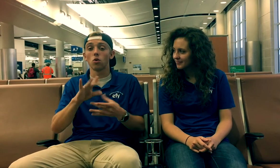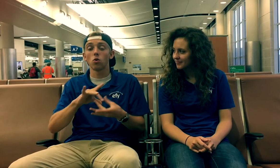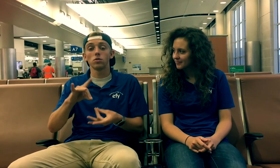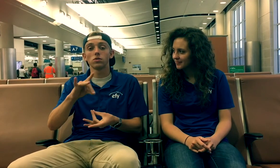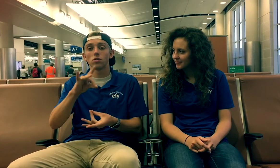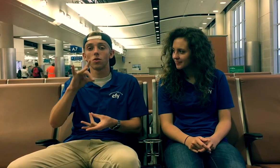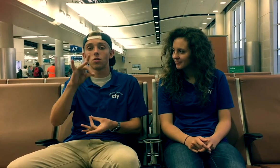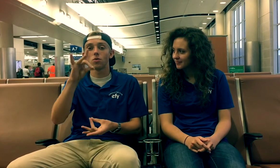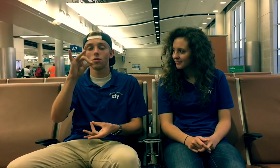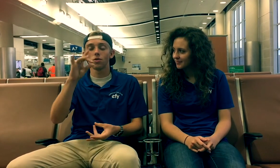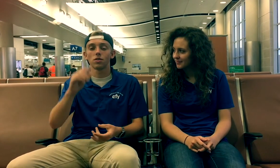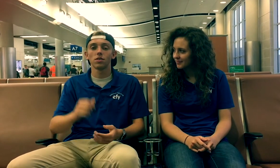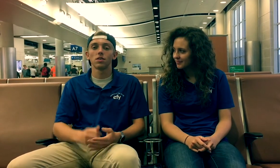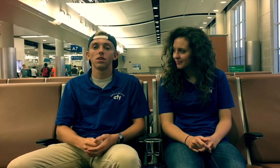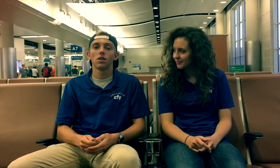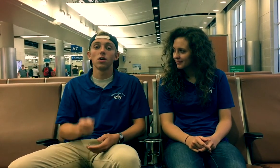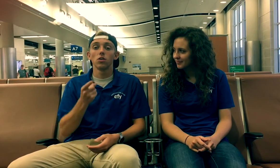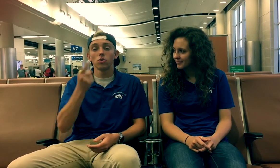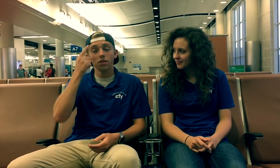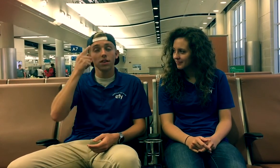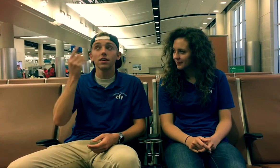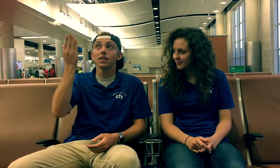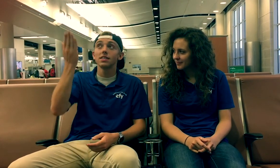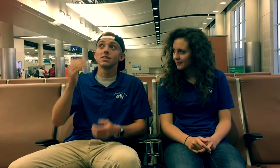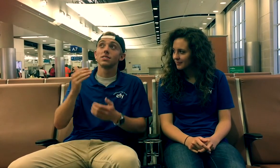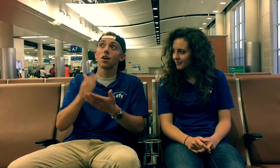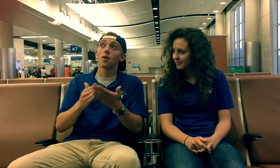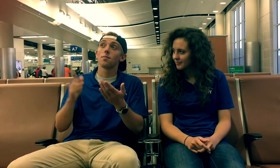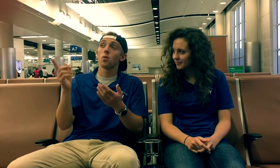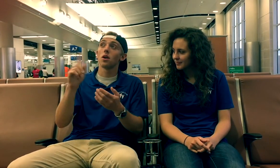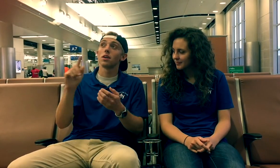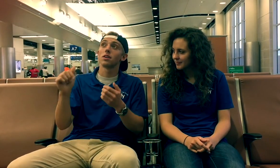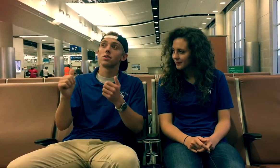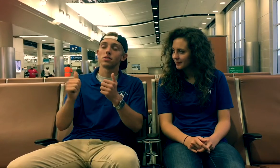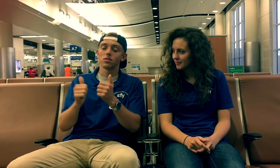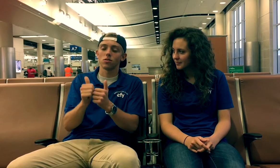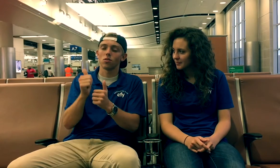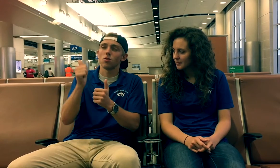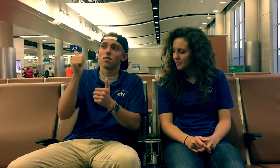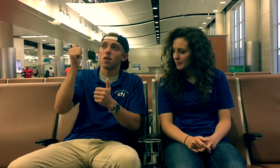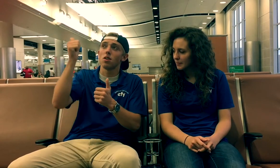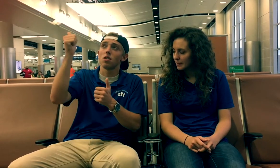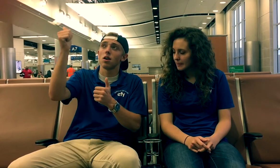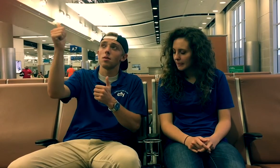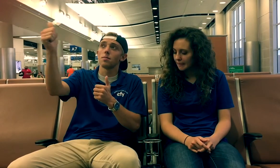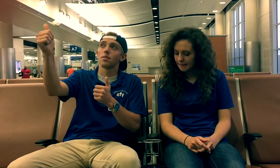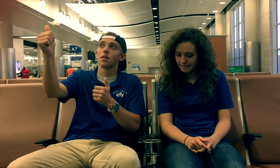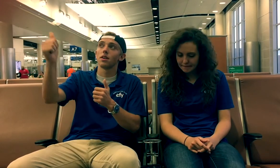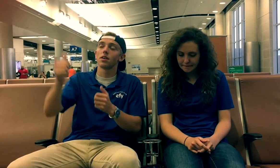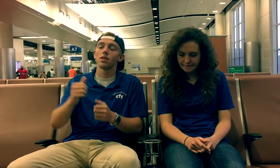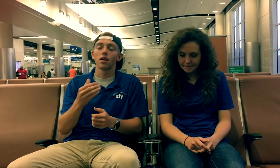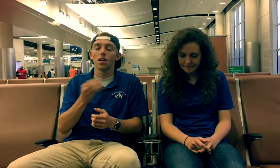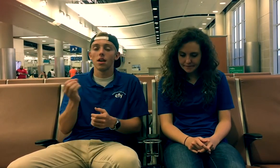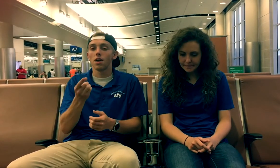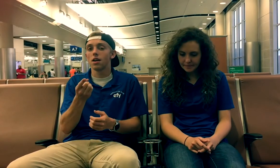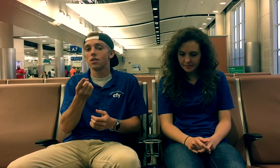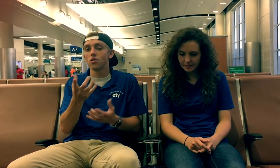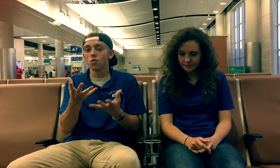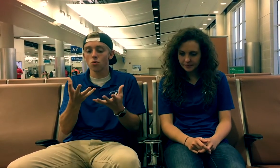your soul You think he's somewhere so far up there And you